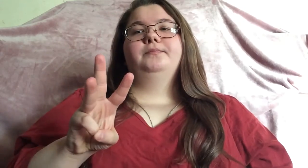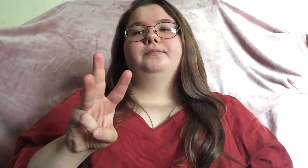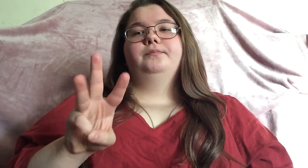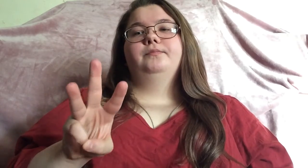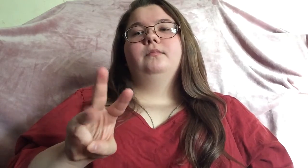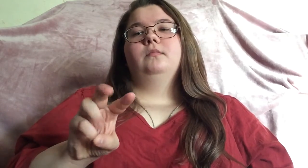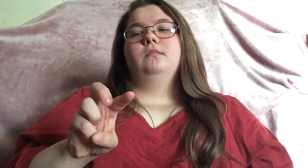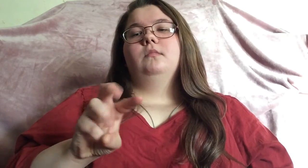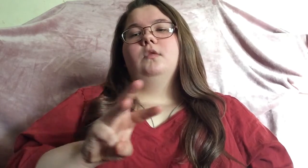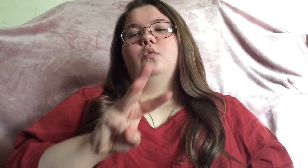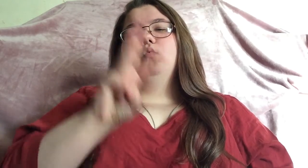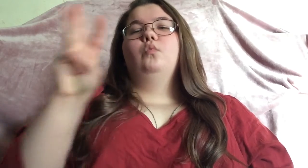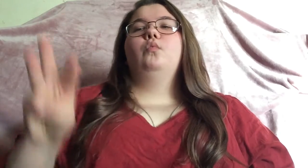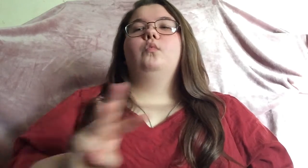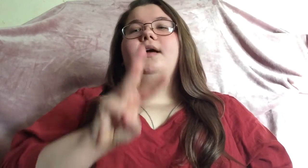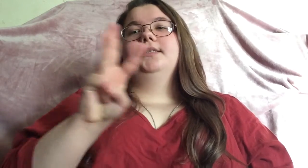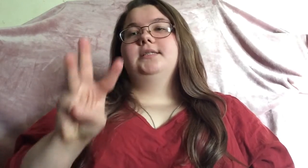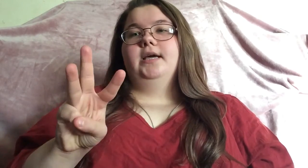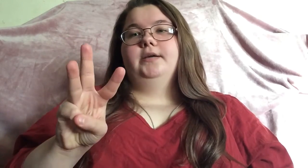wednesday